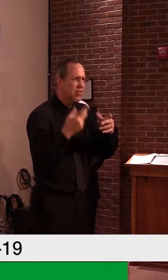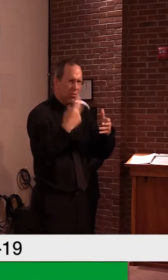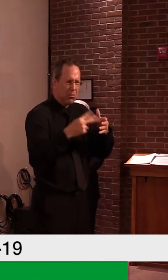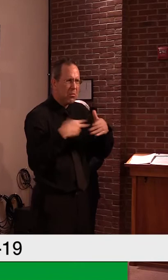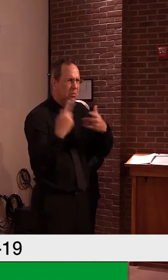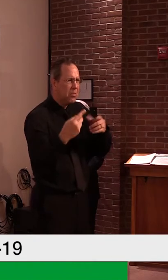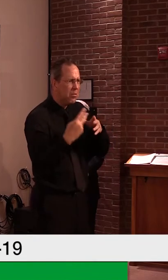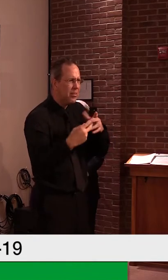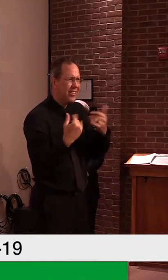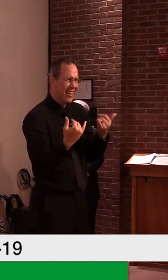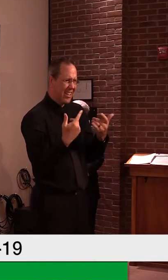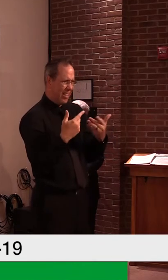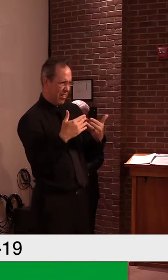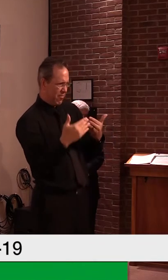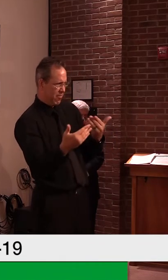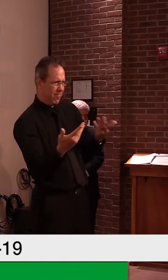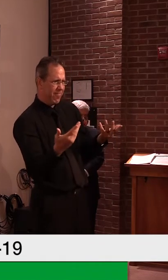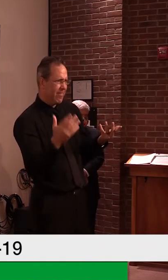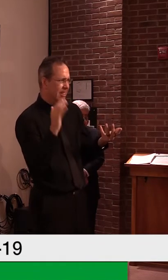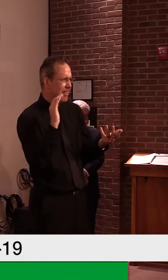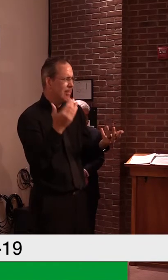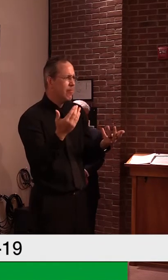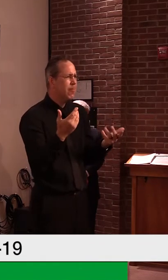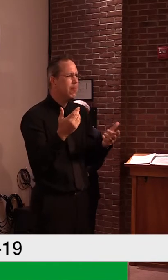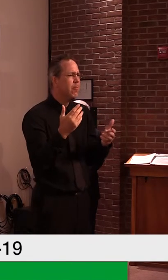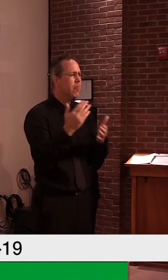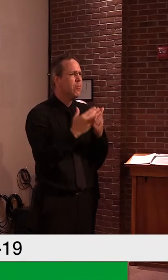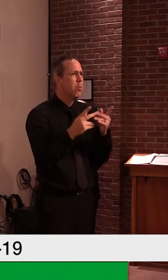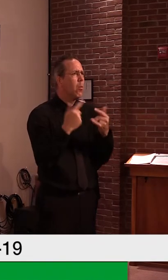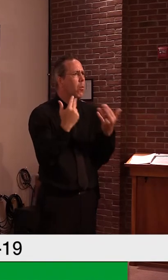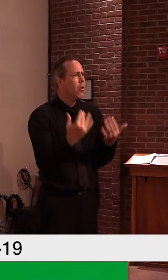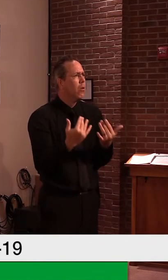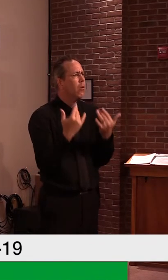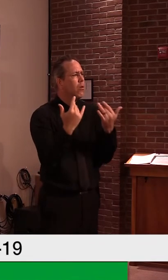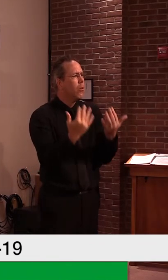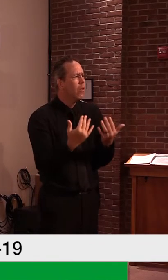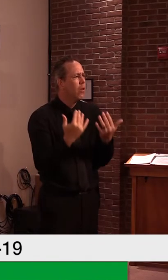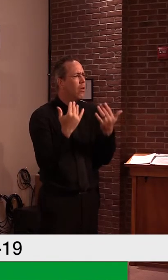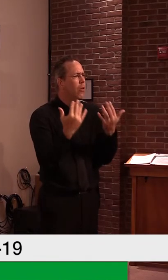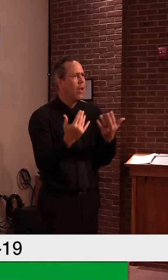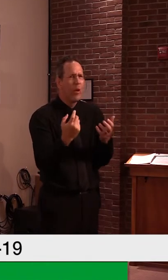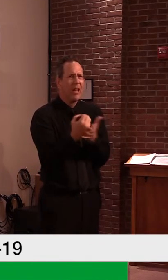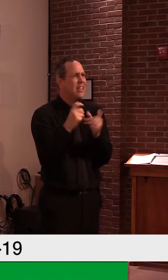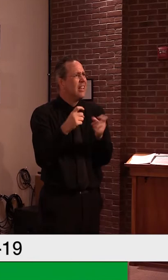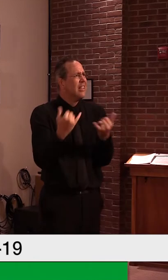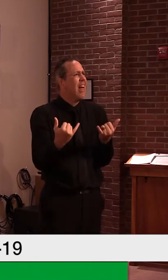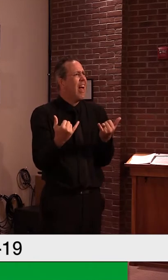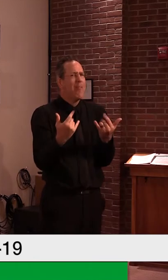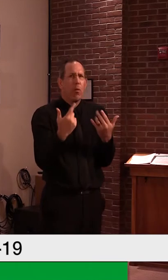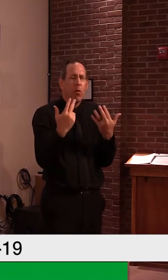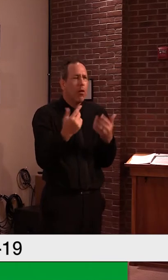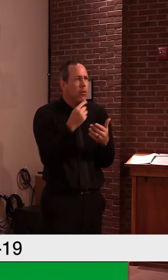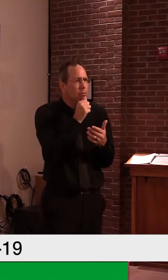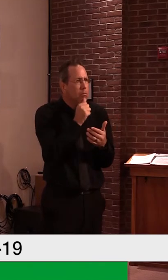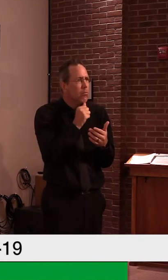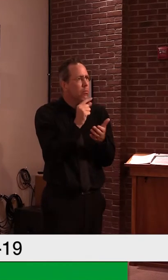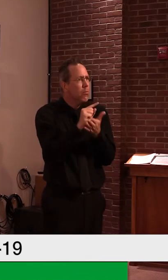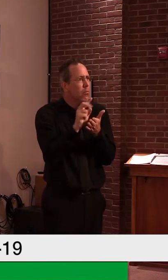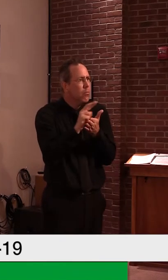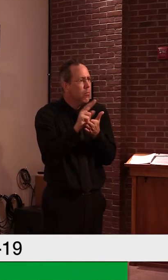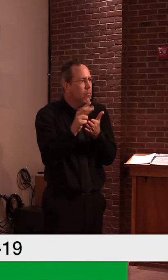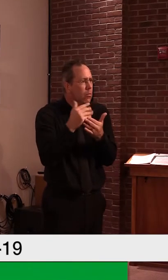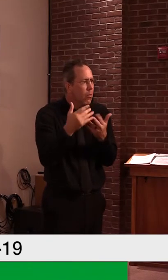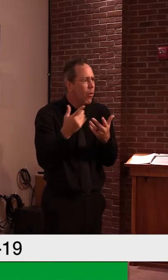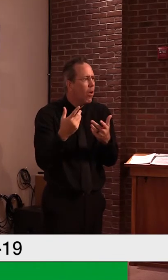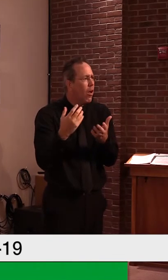aren't being conducted on making the right people, you do, uh, a million tests and, and if you're not testing